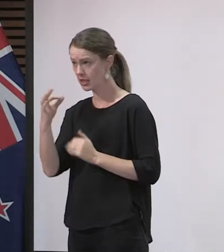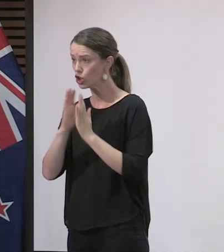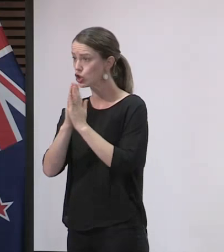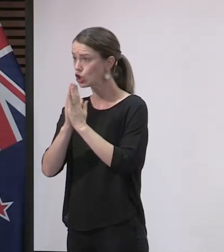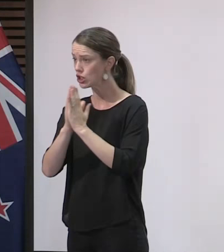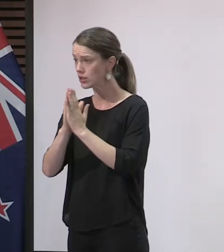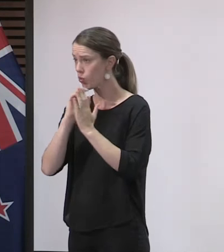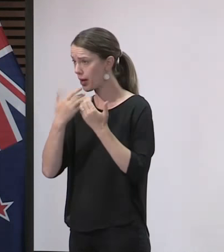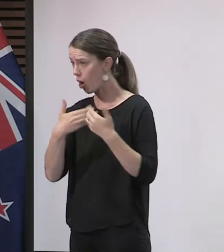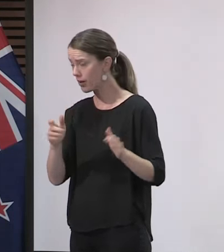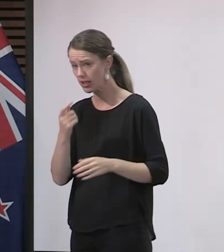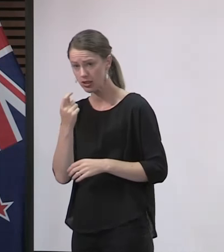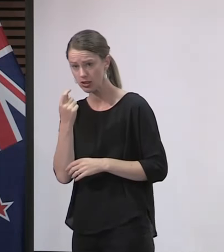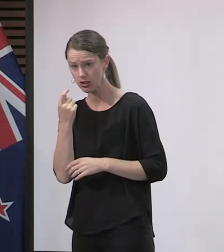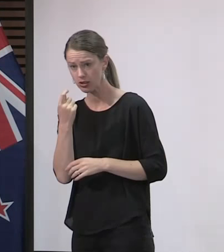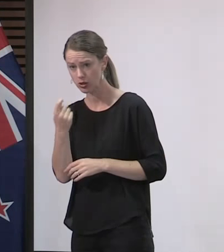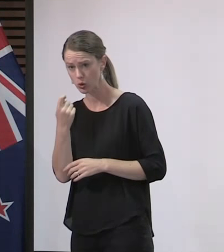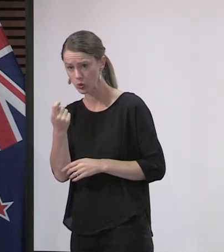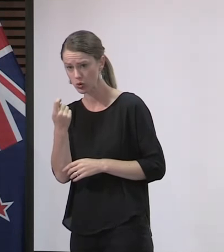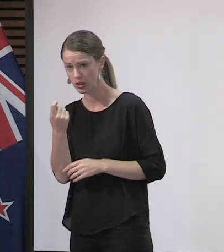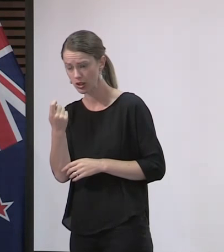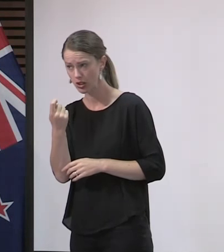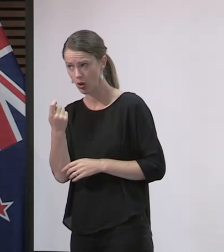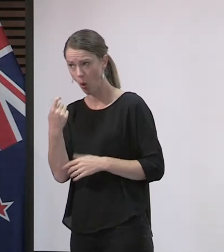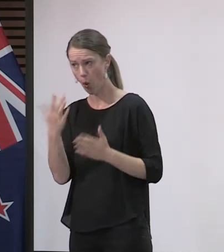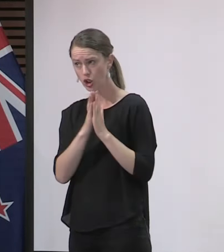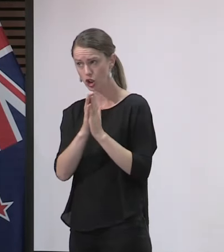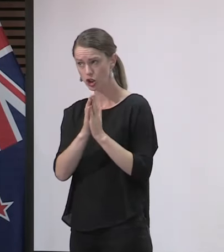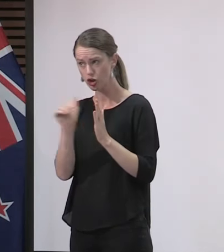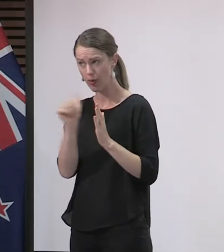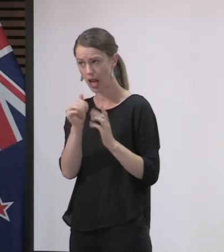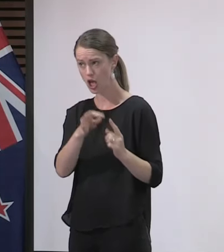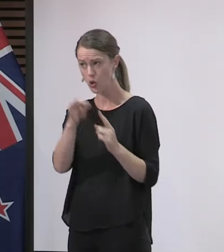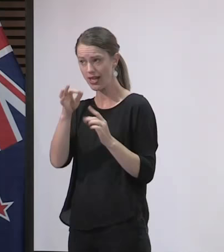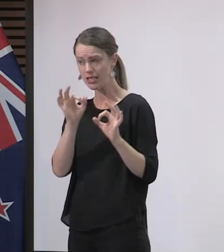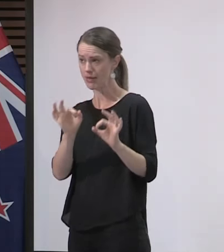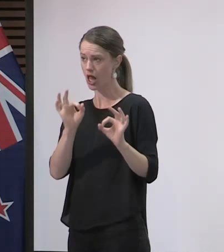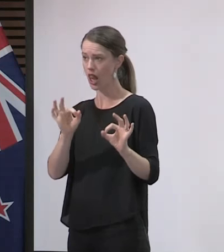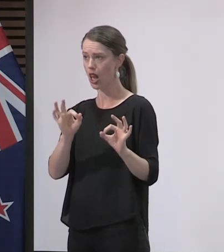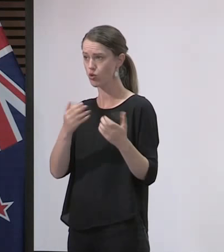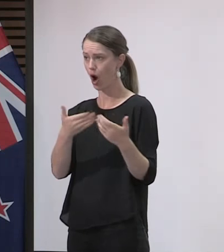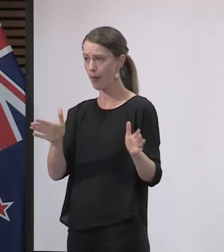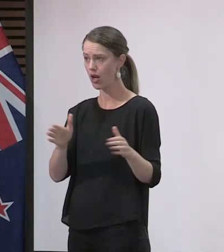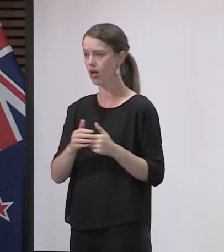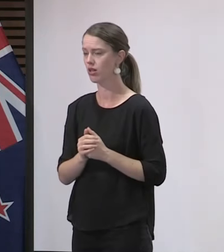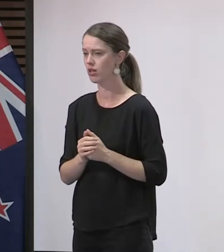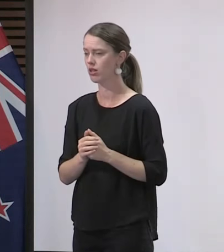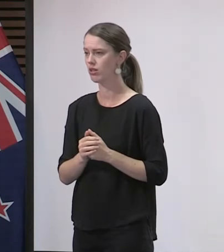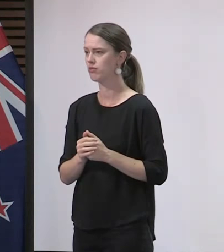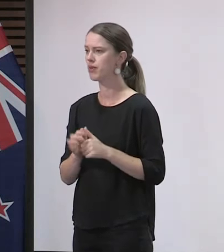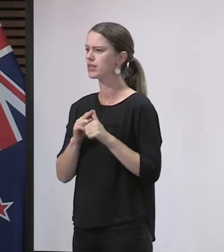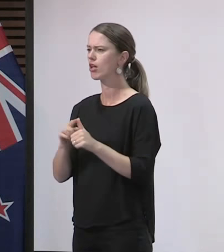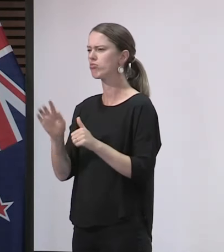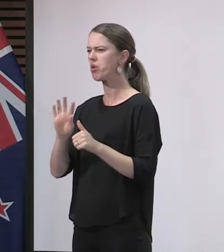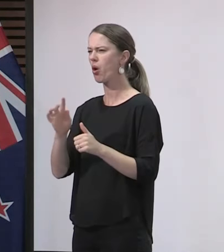services earlier than anything else, or giving them a special dispensation? Not especially, and I have talked to that already this week. So